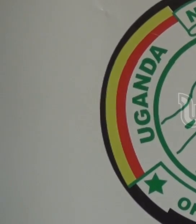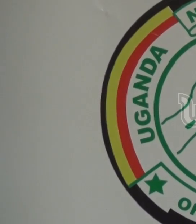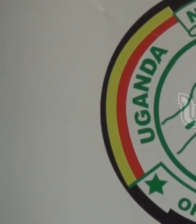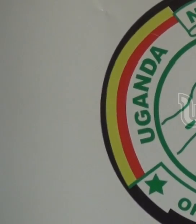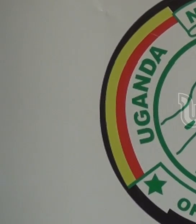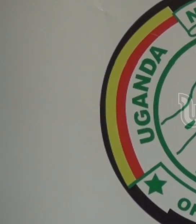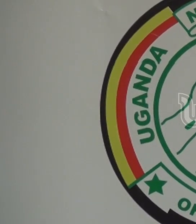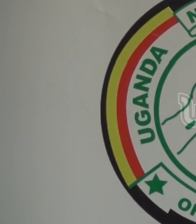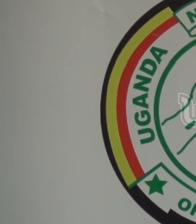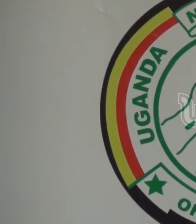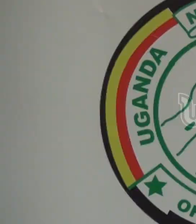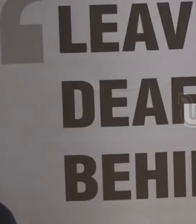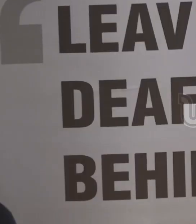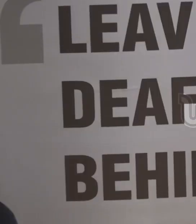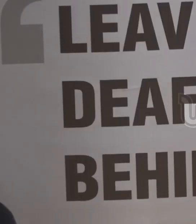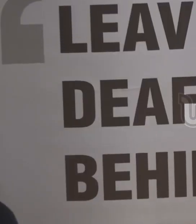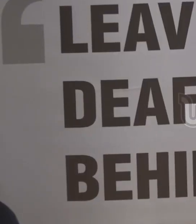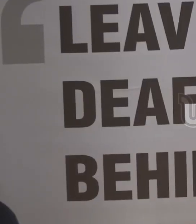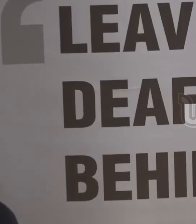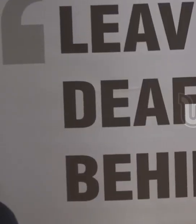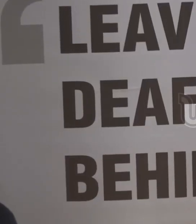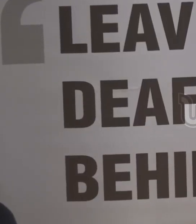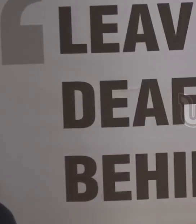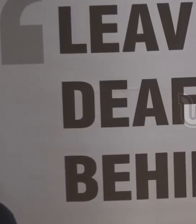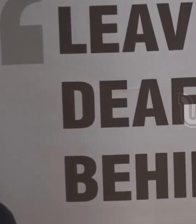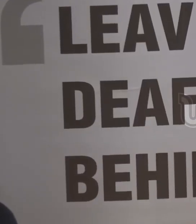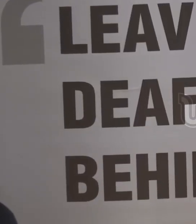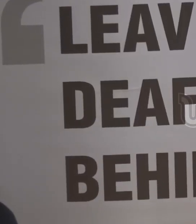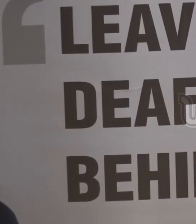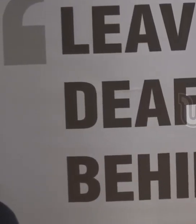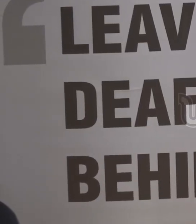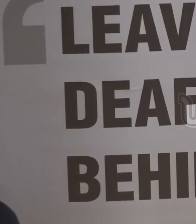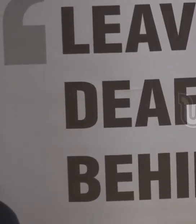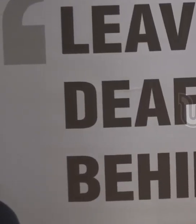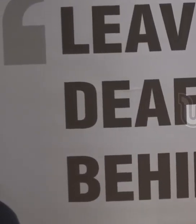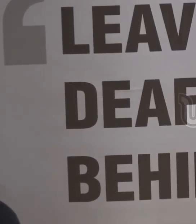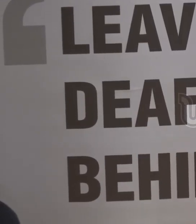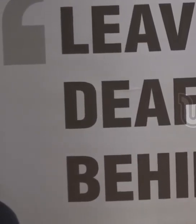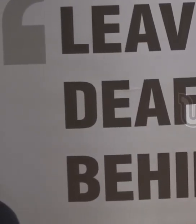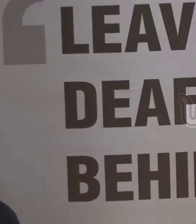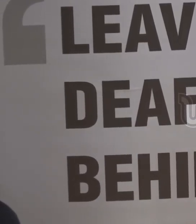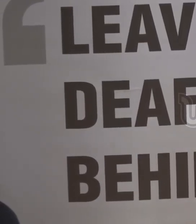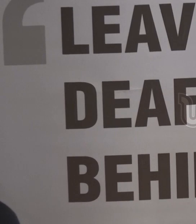children will be uneducated and unable to read and communicate. Story by Jaliet Namwaya for the news.